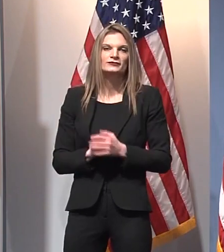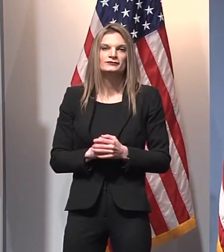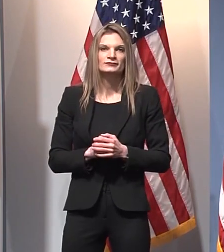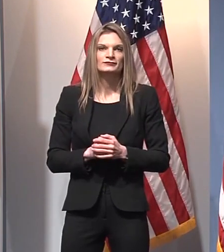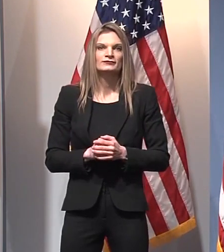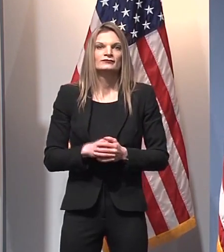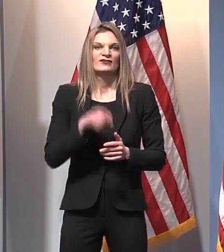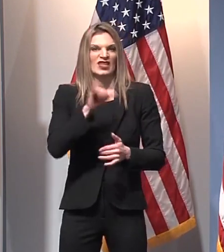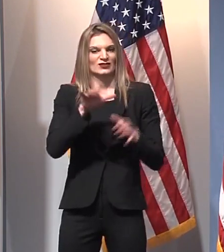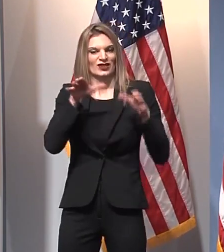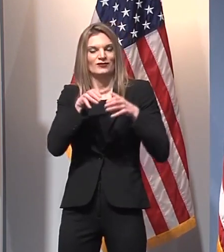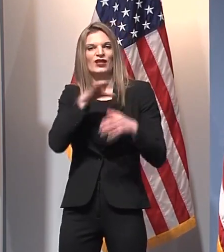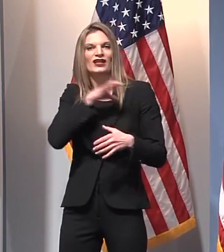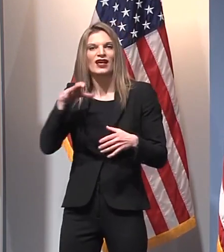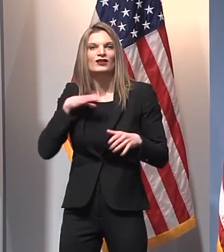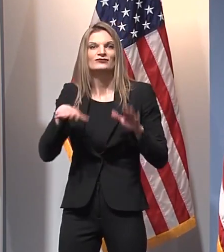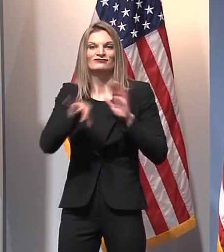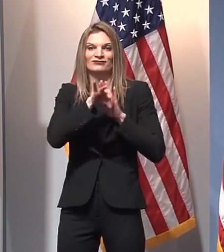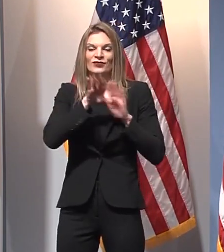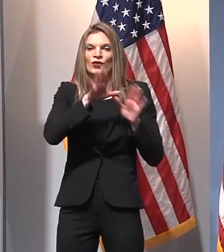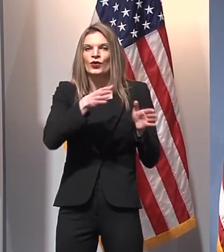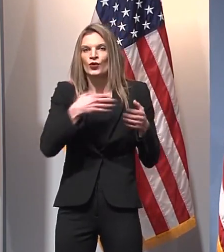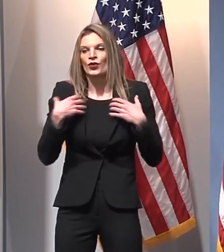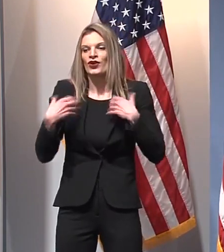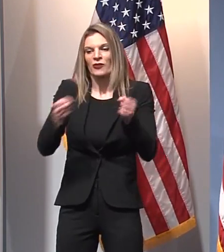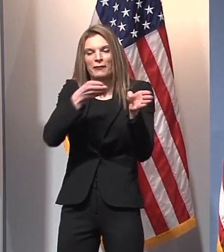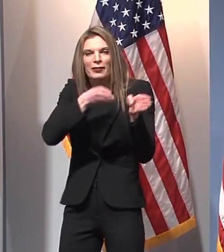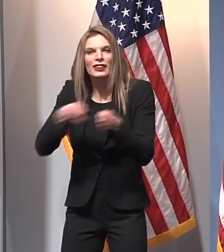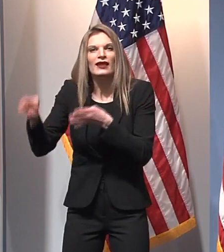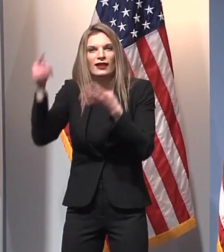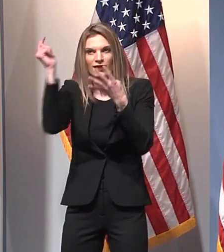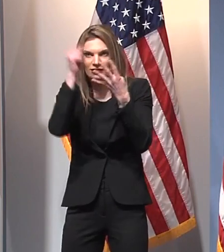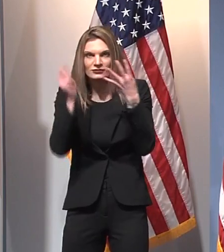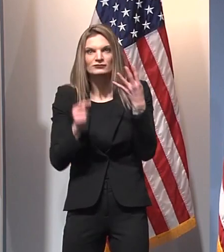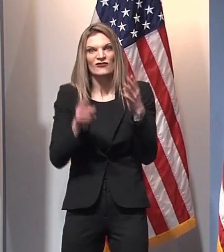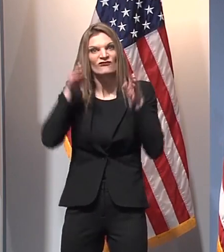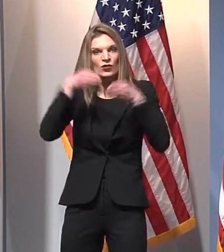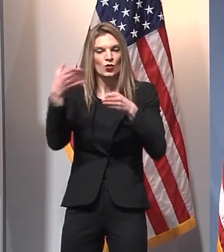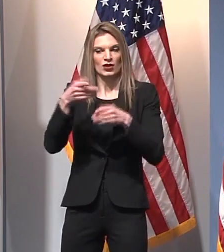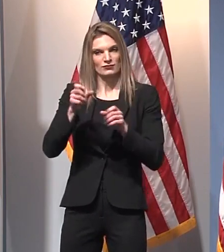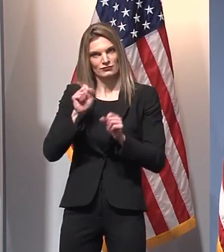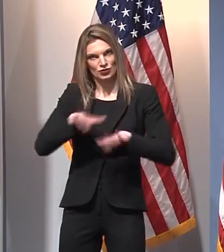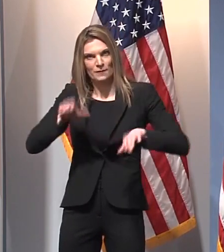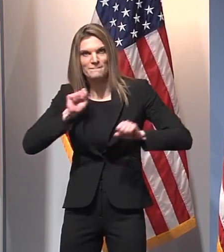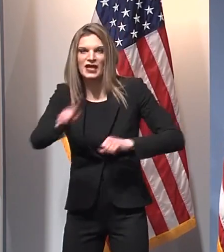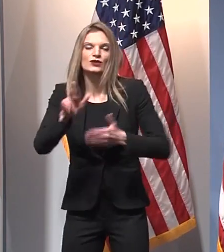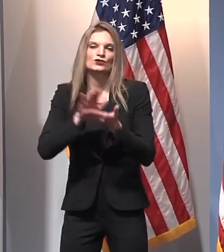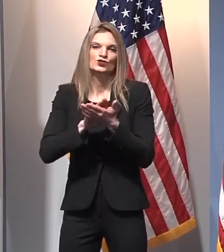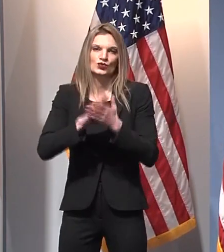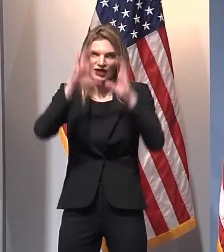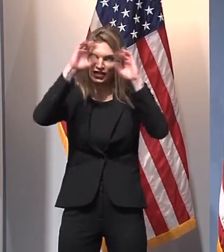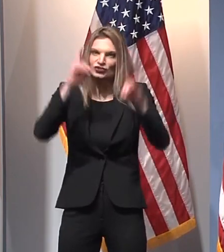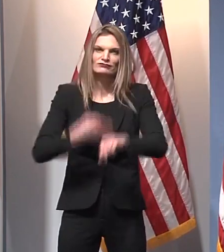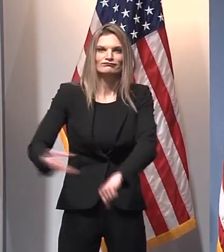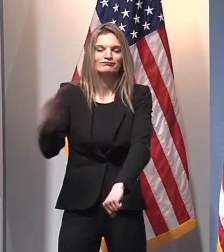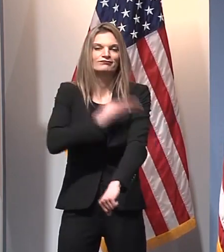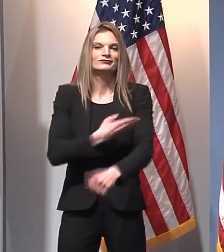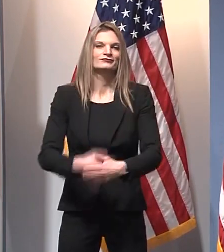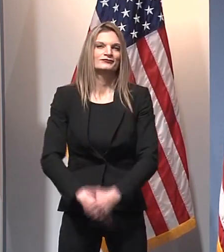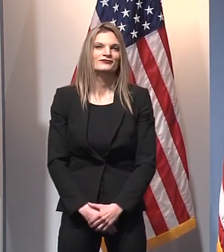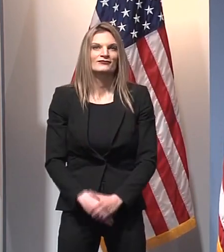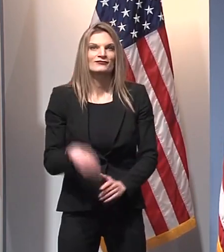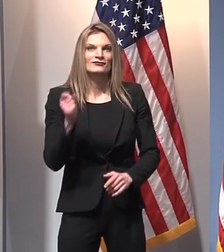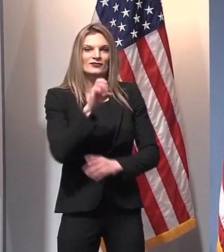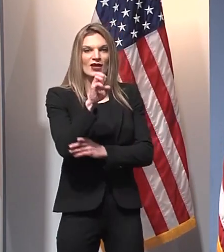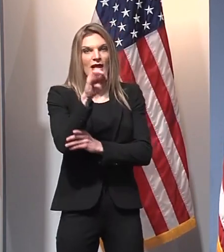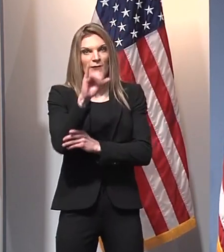task force is doing. That's what the Michigan COVID recovery plan is focused on as well. And last one's Emily Lawler